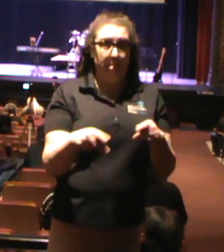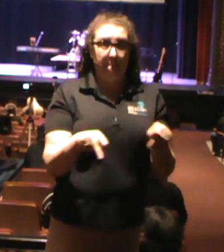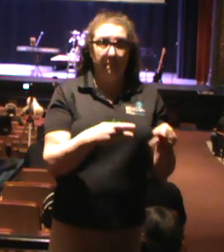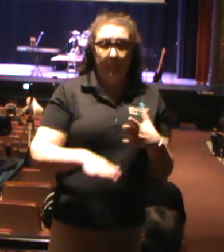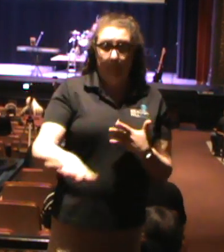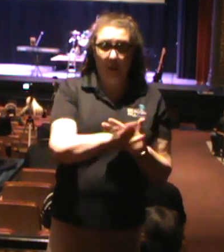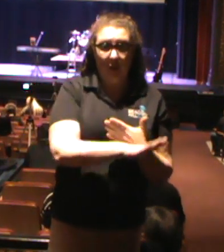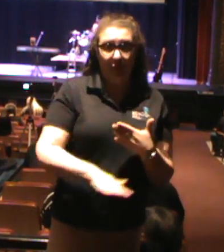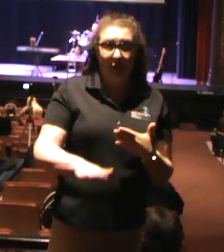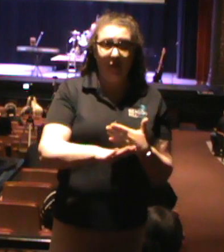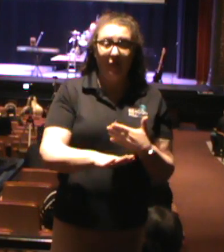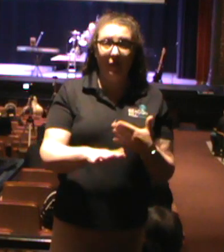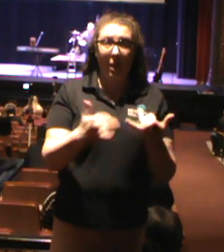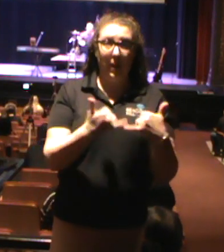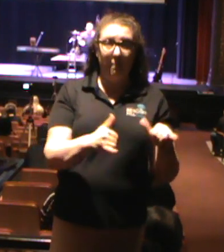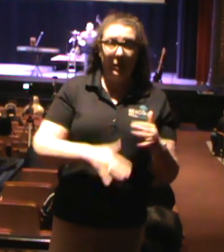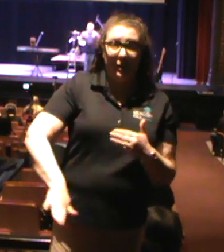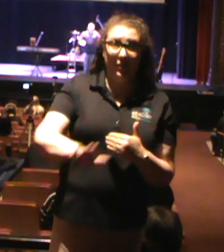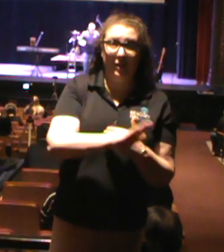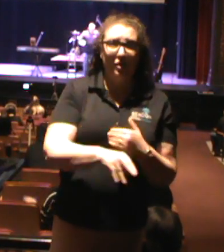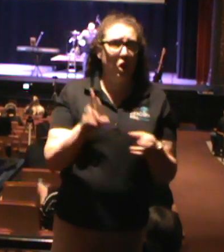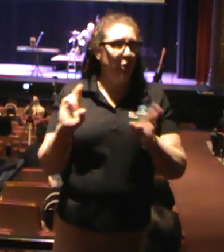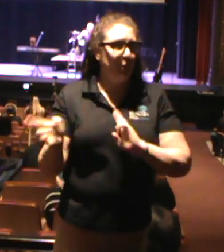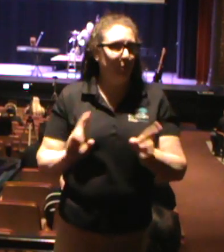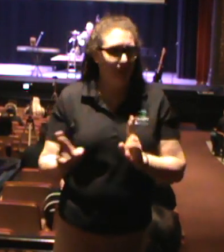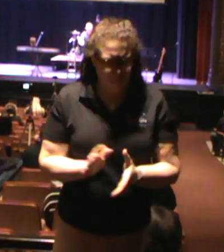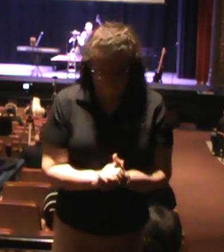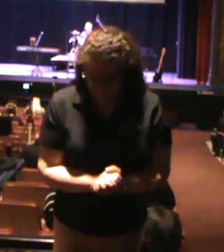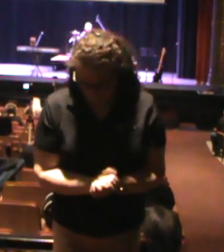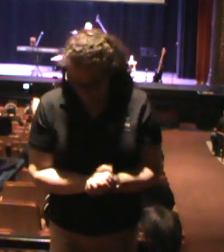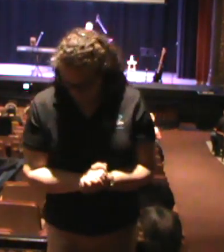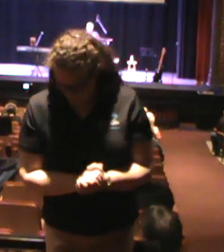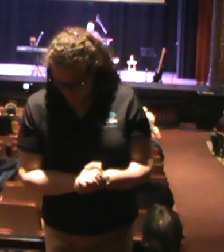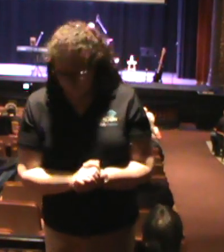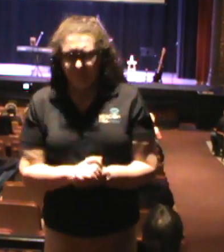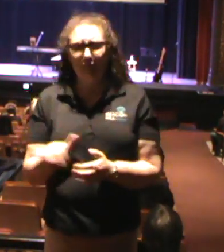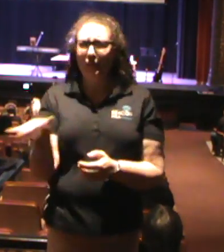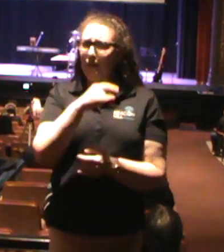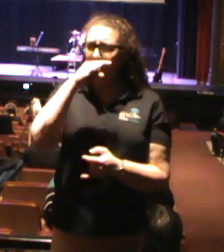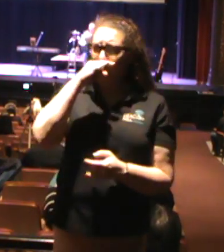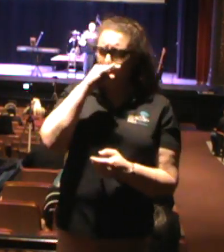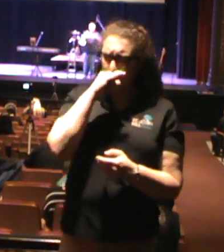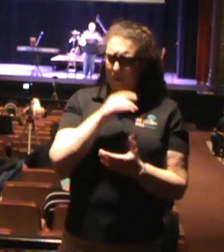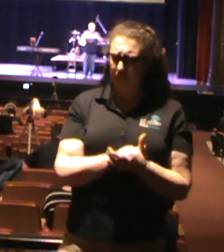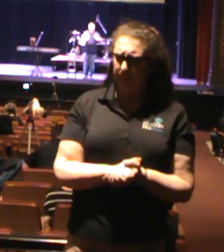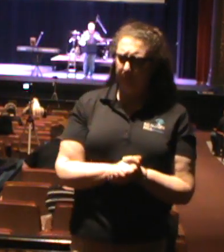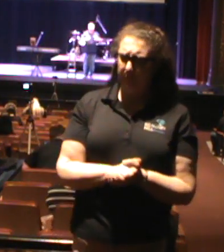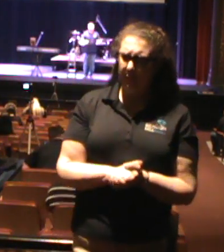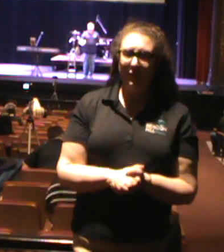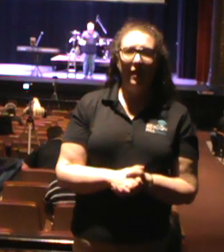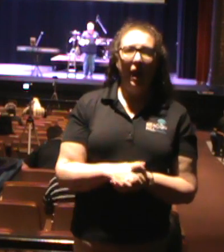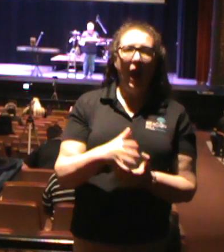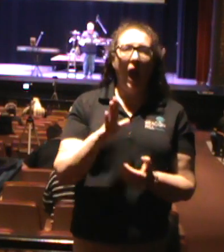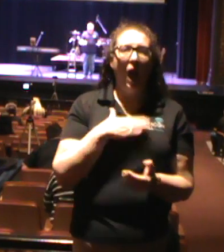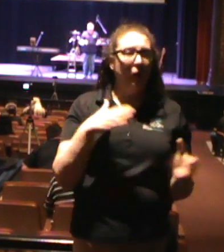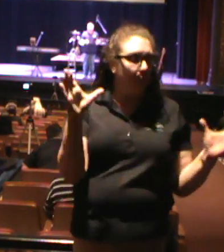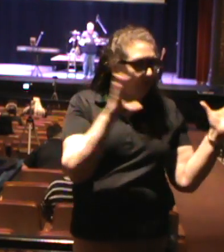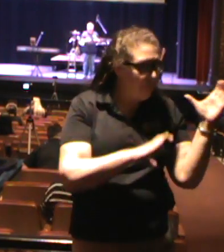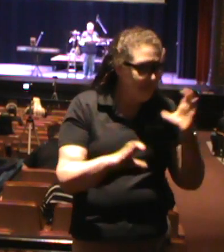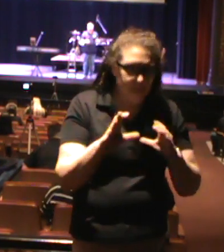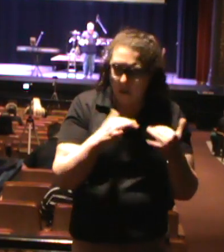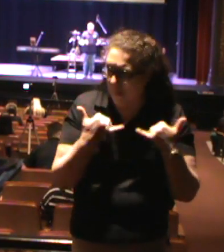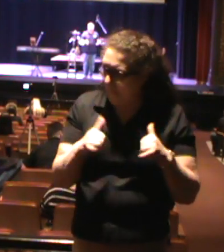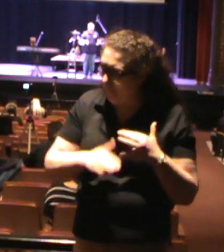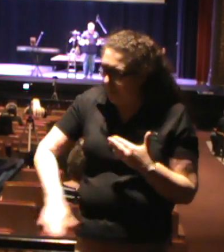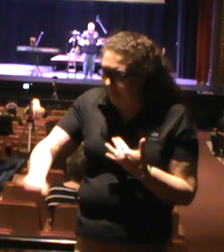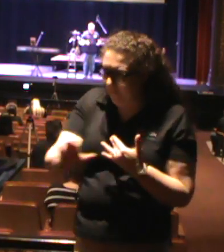Satan's Playground. Y'all ready for this? As a kid, I would find any playground possible